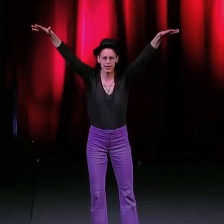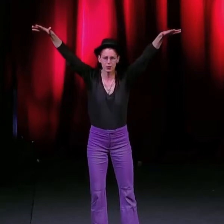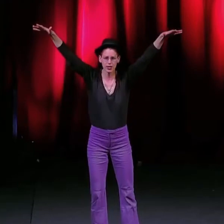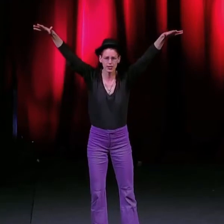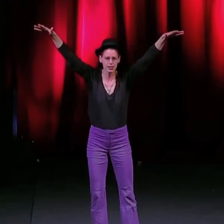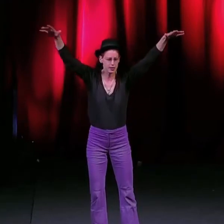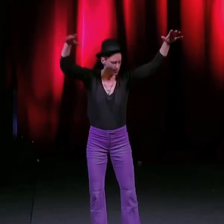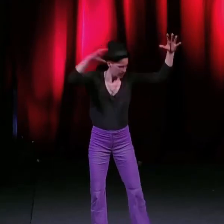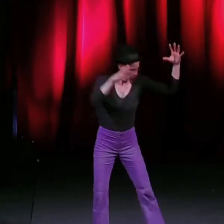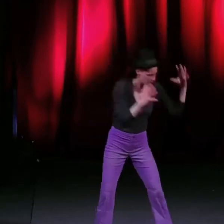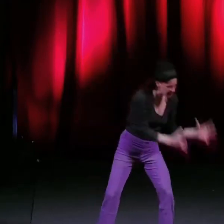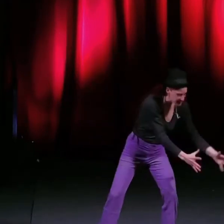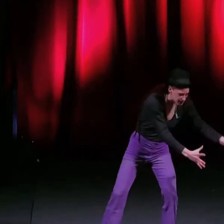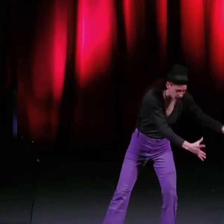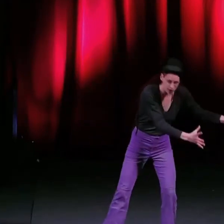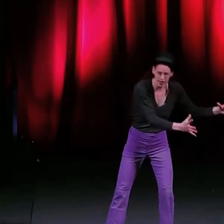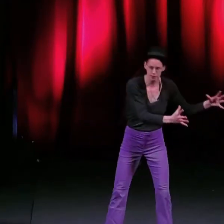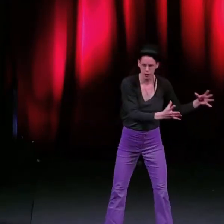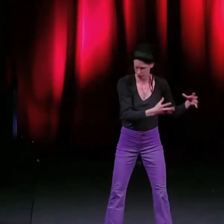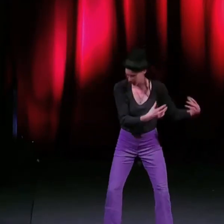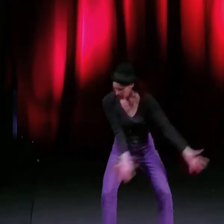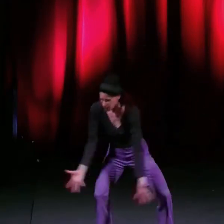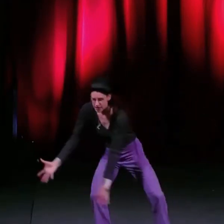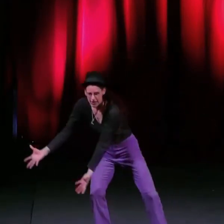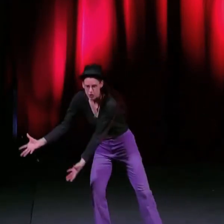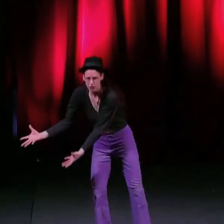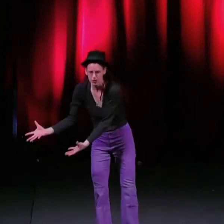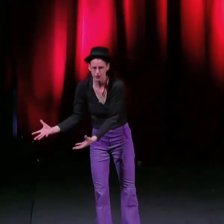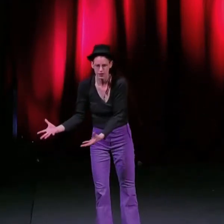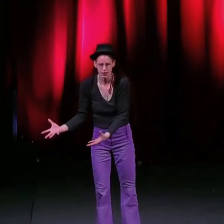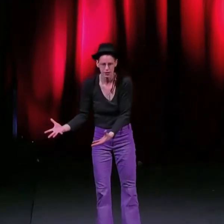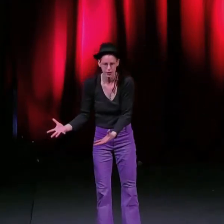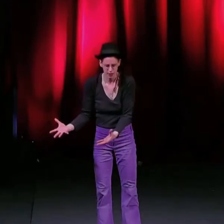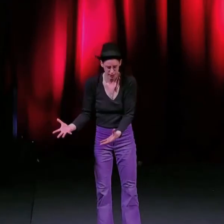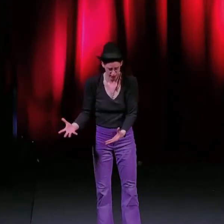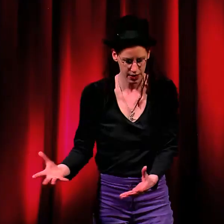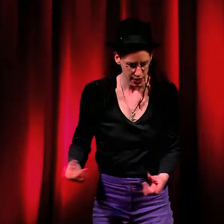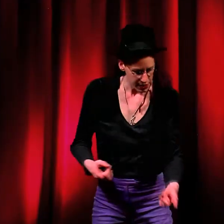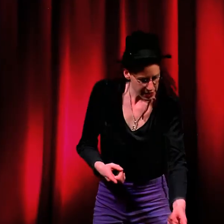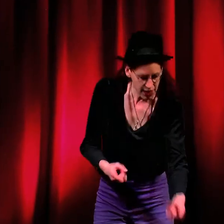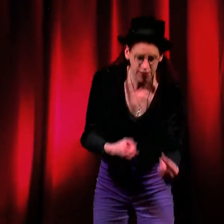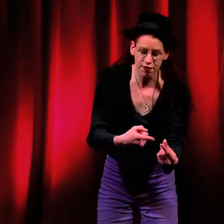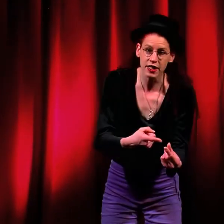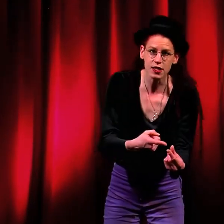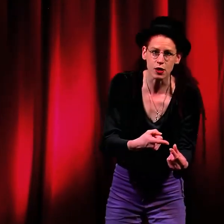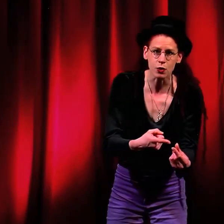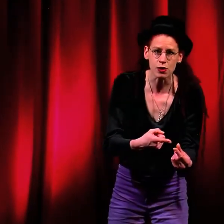cragged crests Or the ice-grey granite blocks of glacial drifts The even flintstones